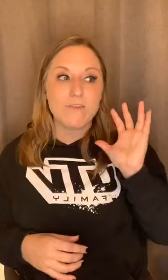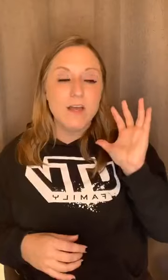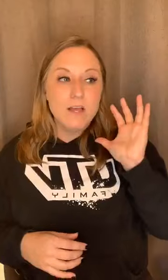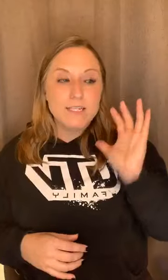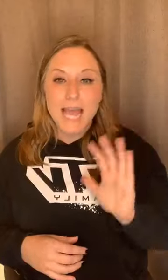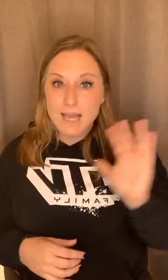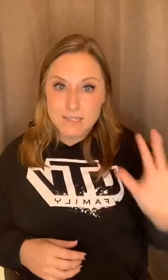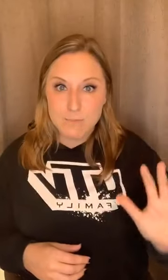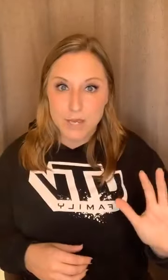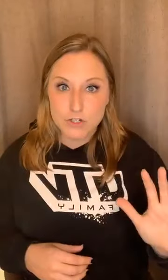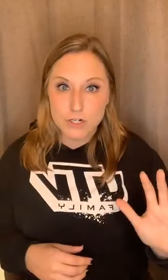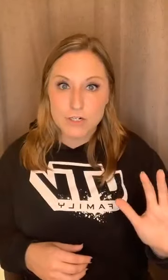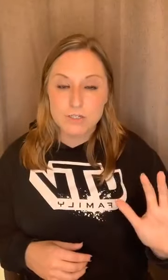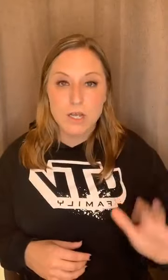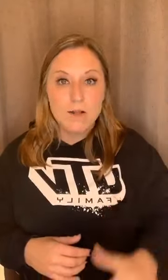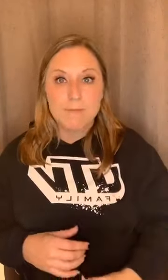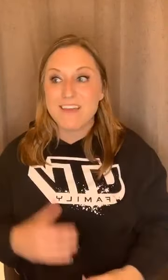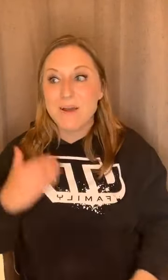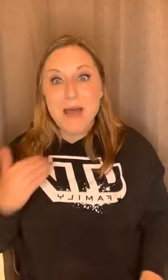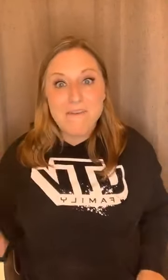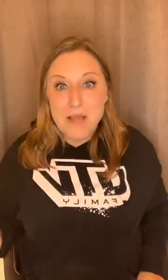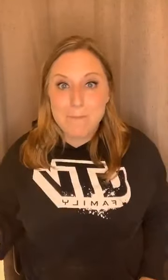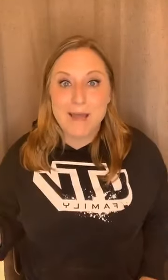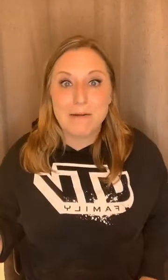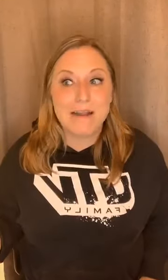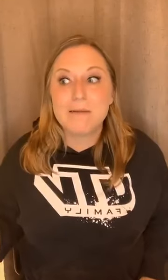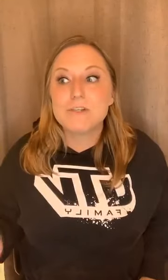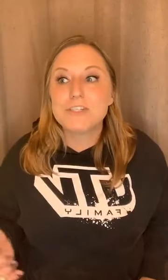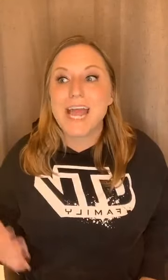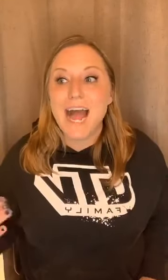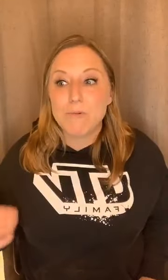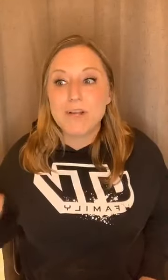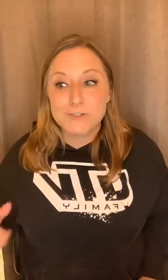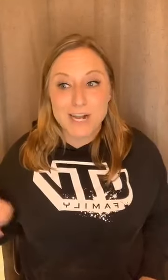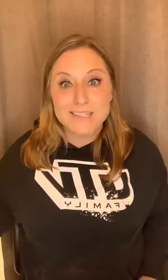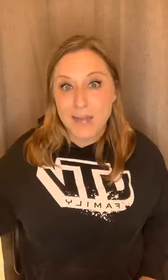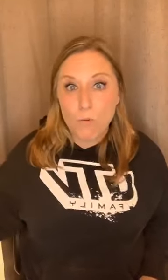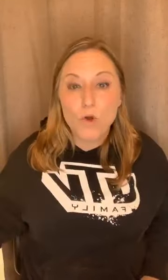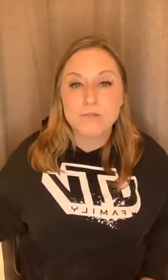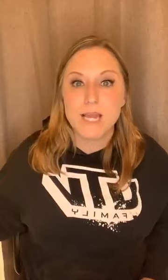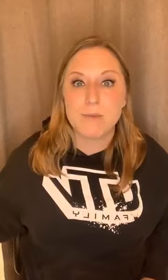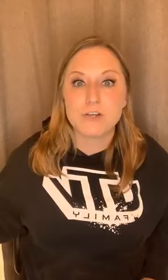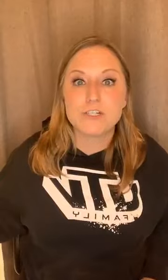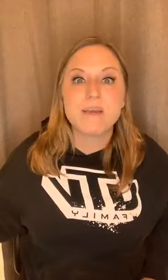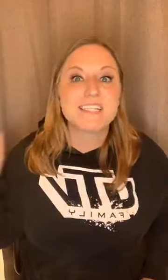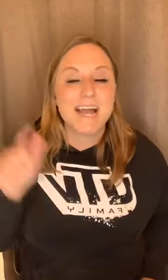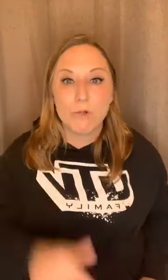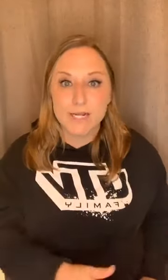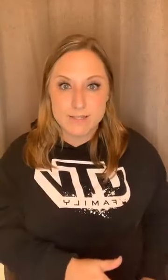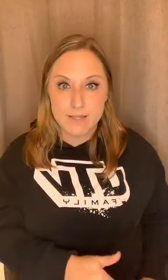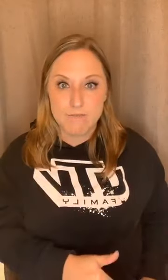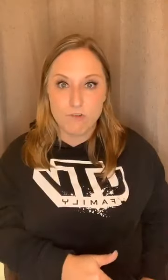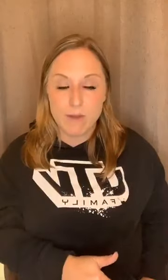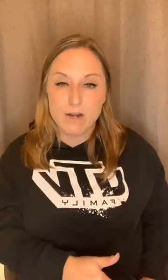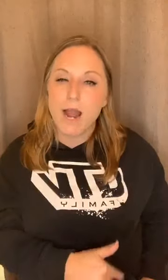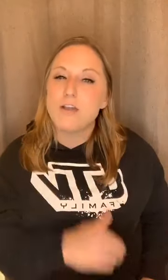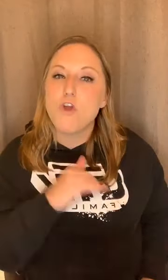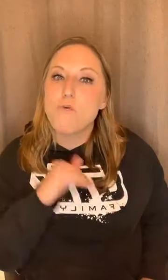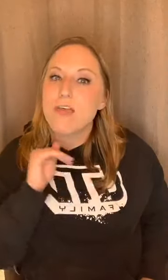taking some pictures, like if I'm having a bad body image day, I will get dressed and I will go take pictures because I will instantly feel better. I know that